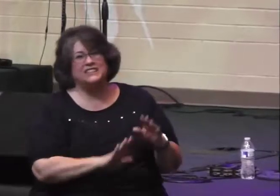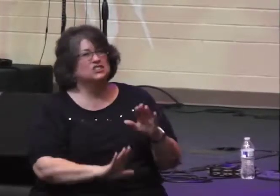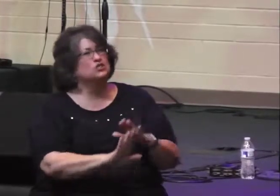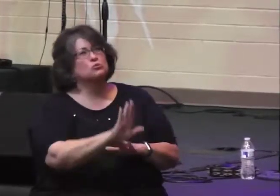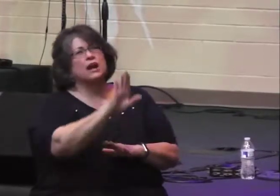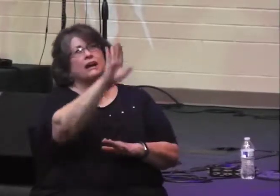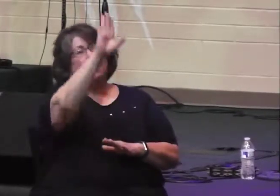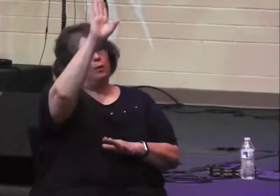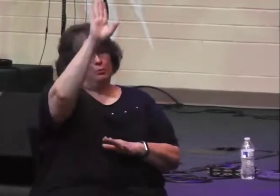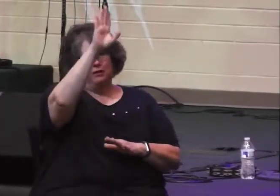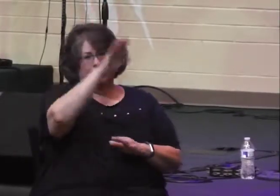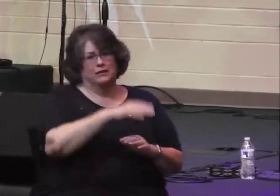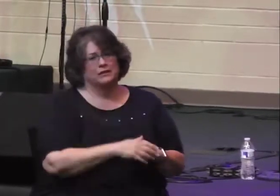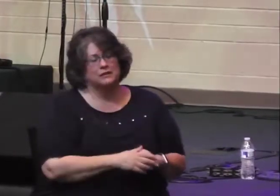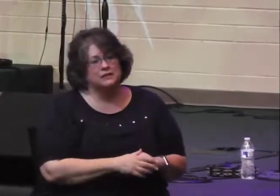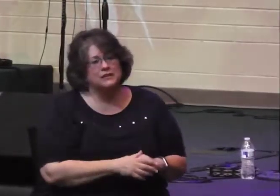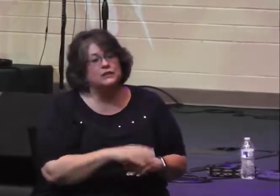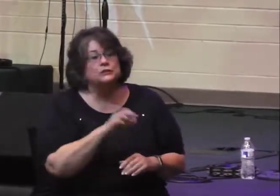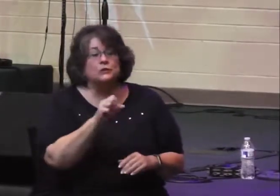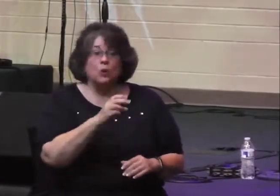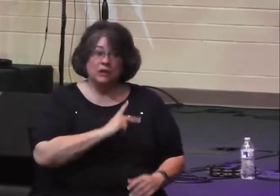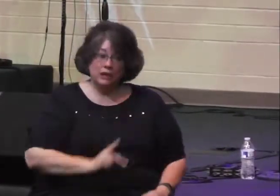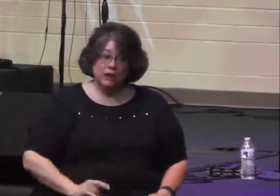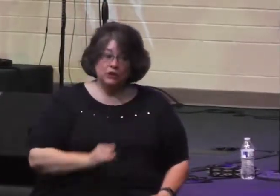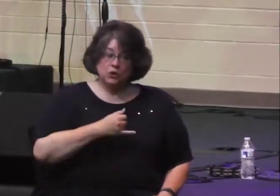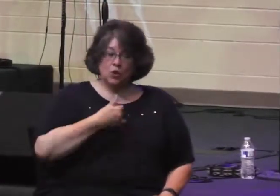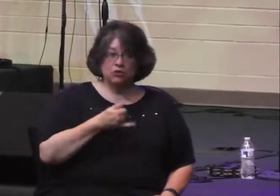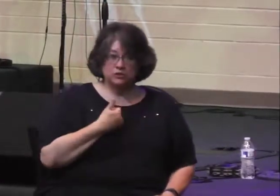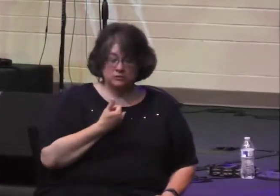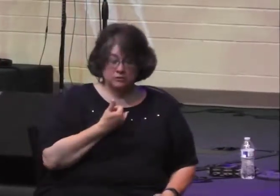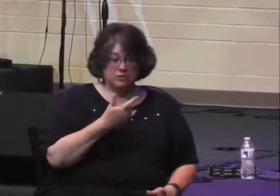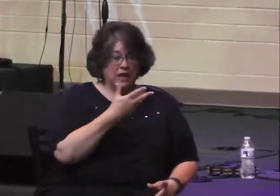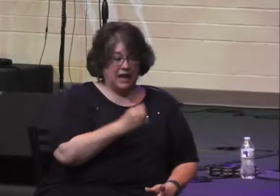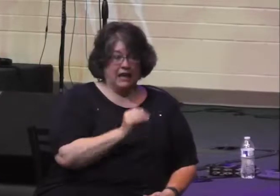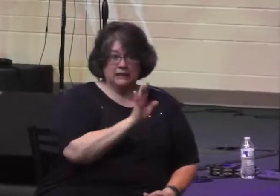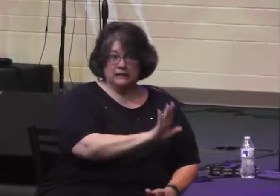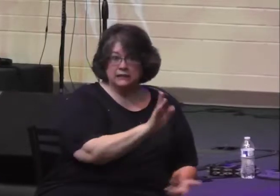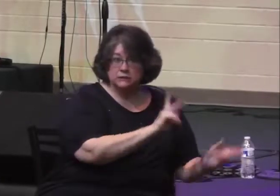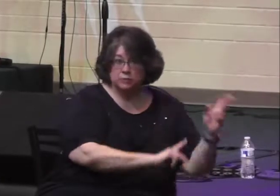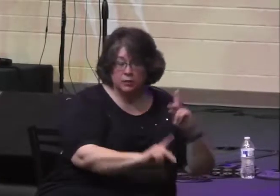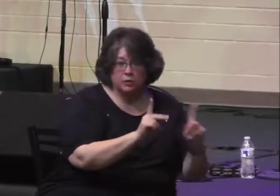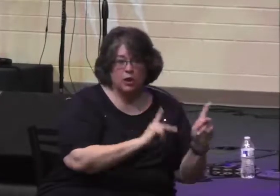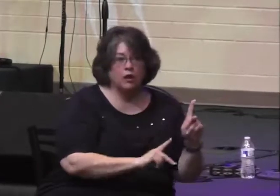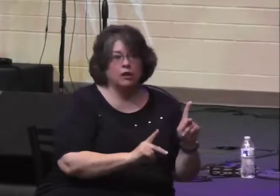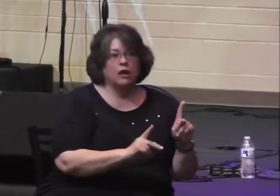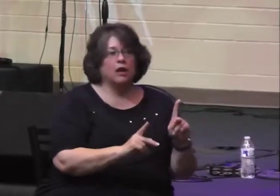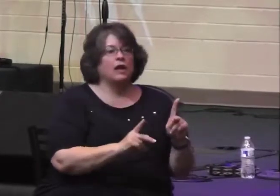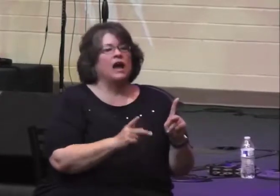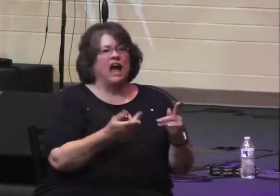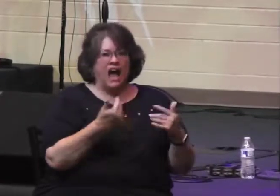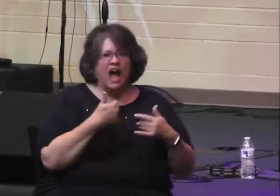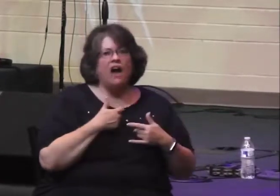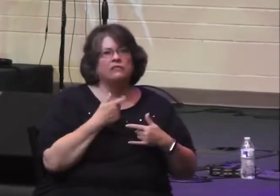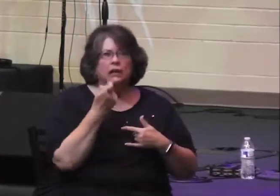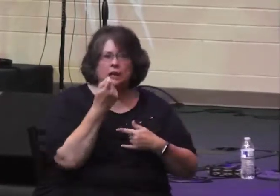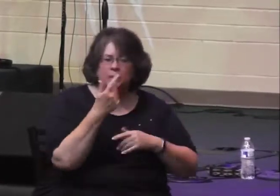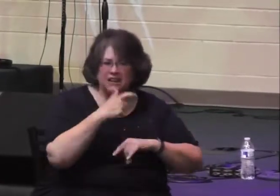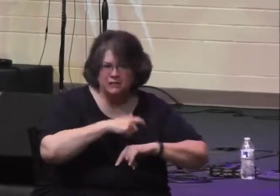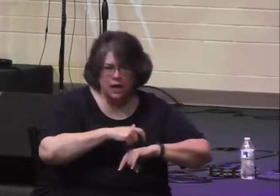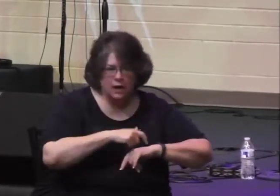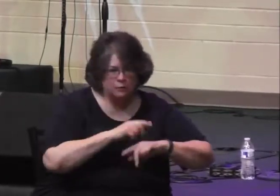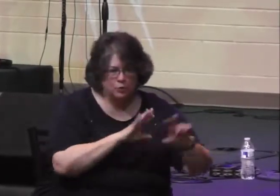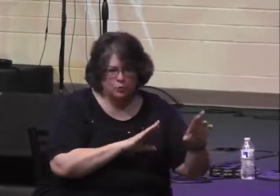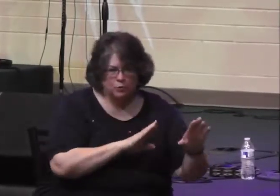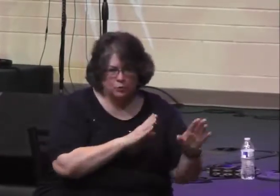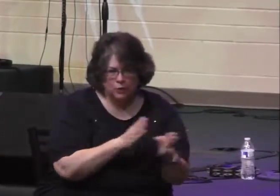gorges. And it just ascends almost straight up. So, Jehoshaphat and the people of Judah probably have